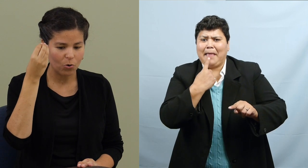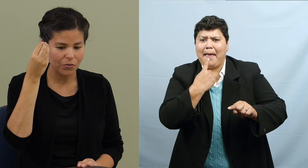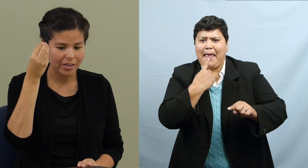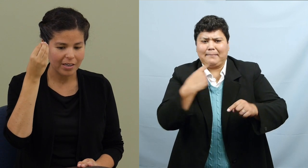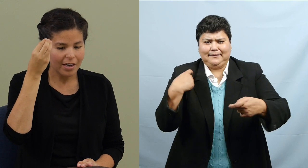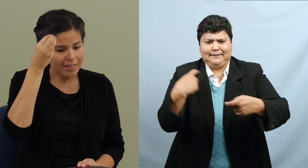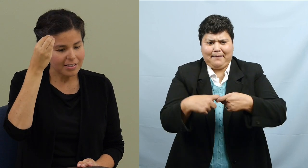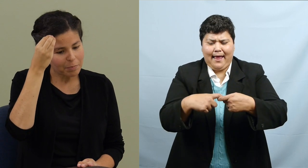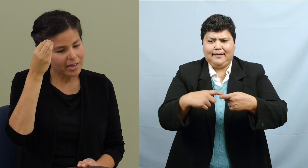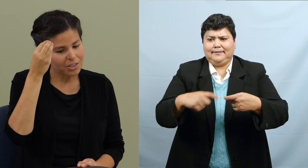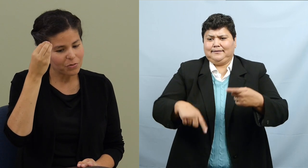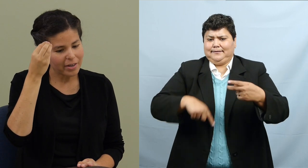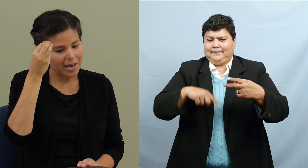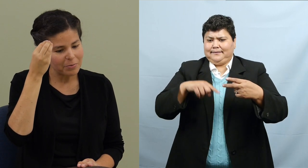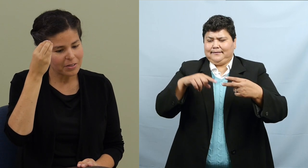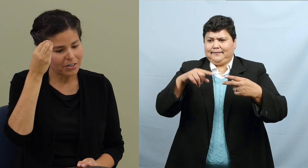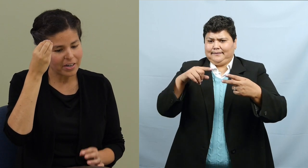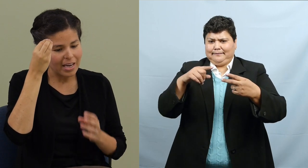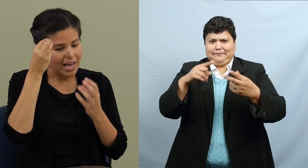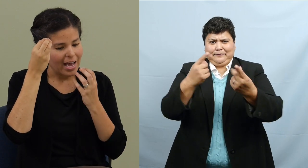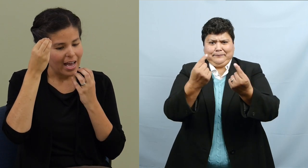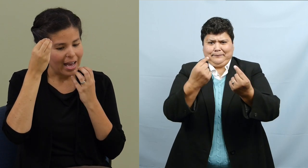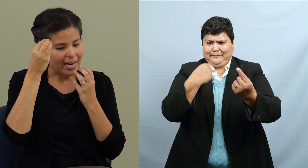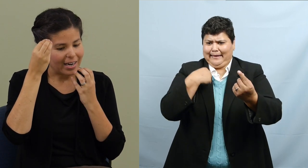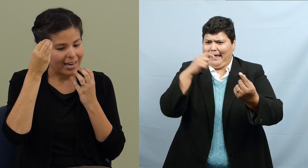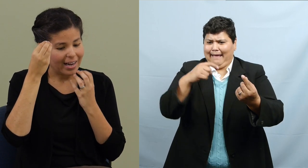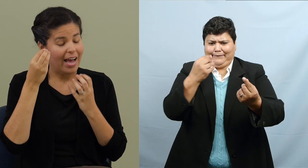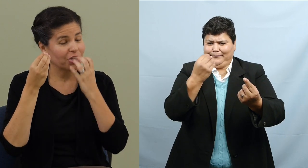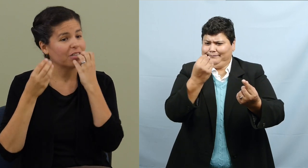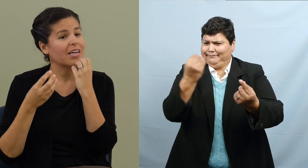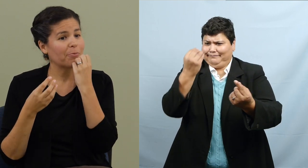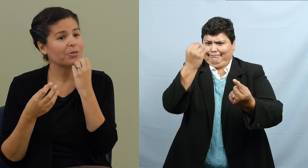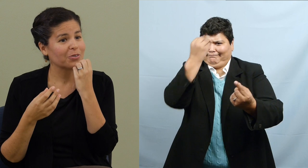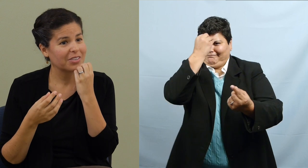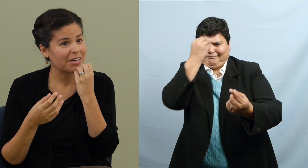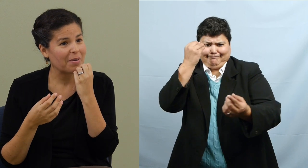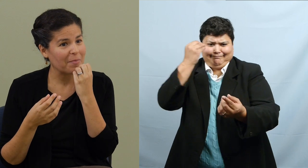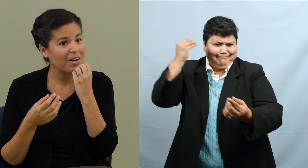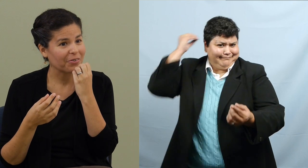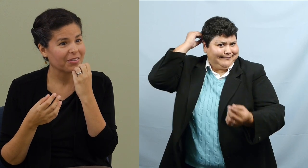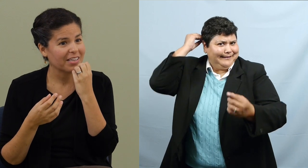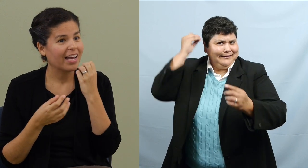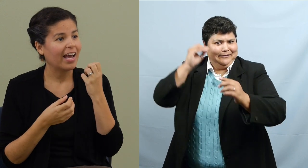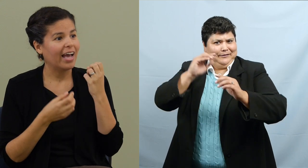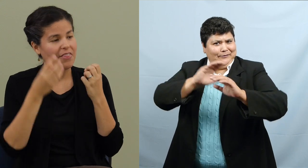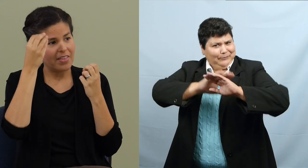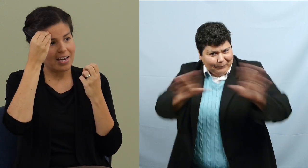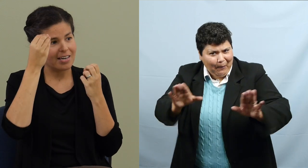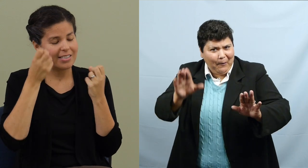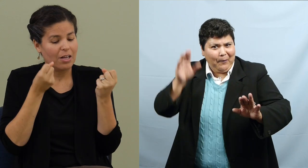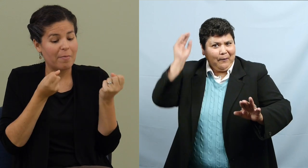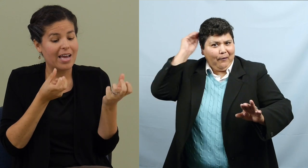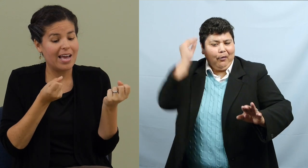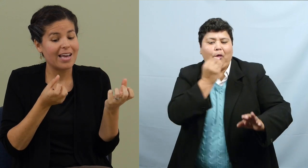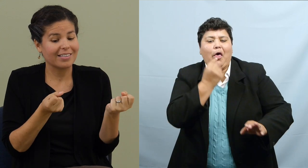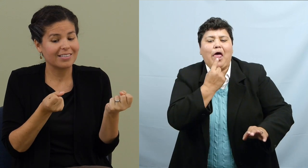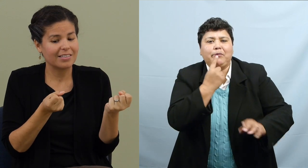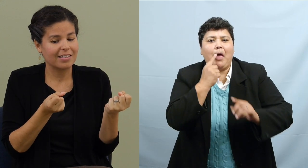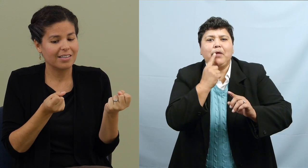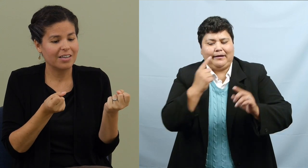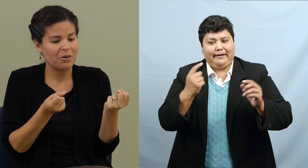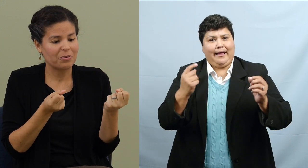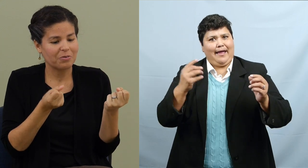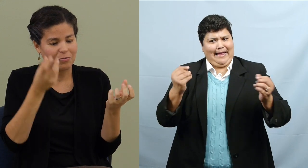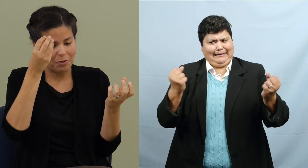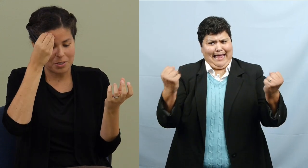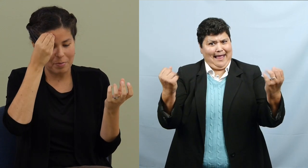I could hold the Spanish vocabulary and actually not produce it in my mouth and then tell my hands,